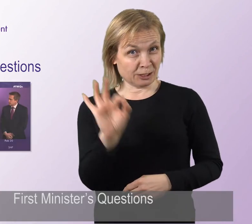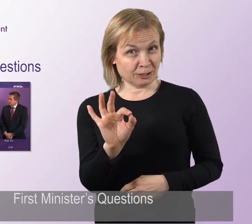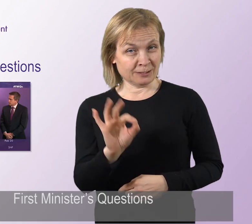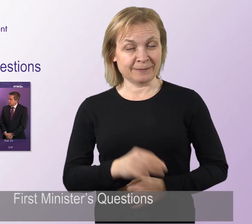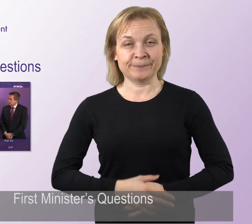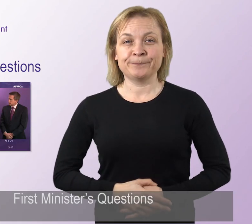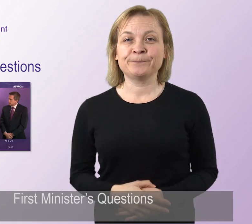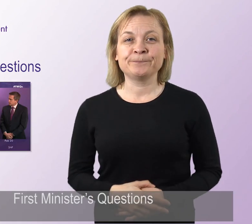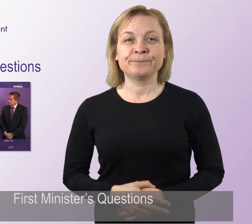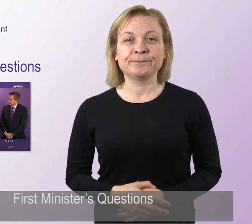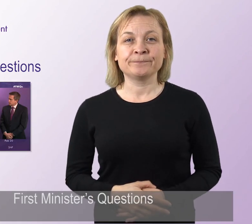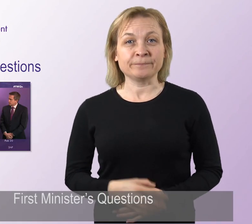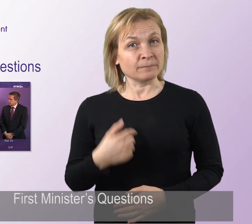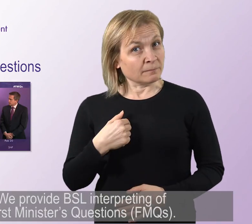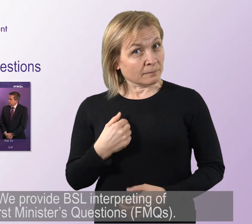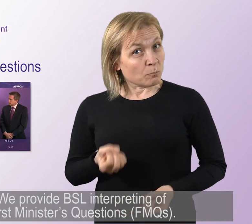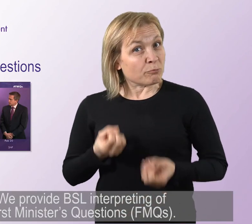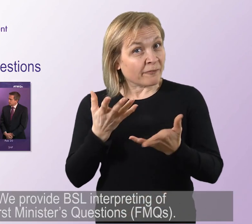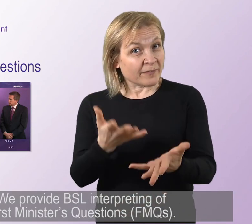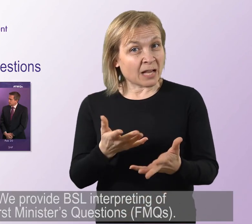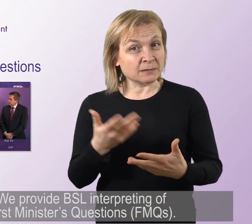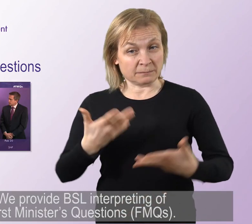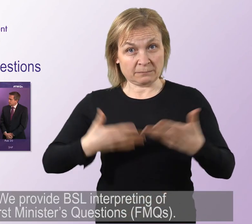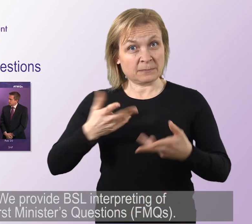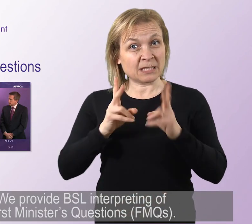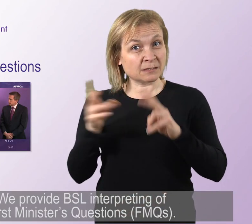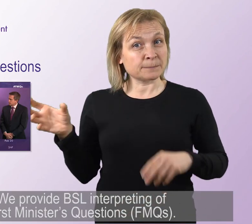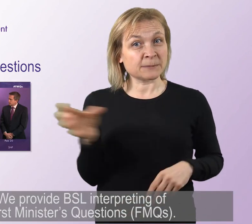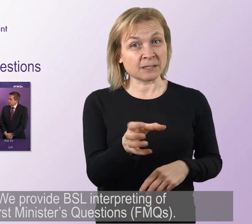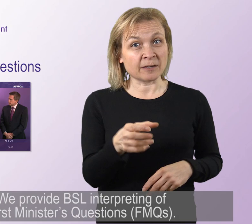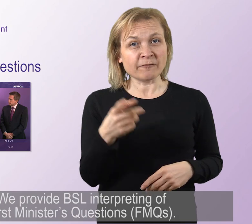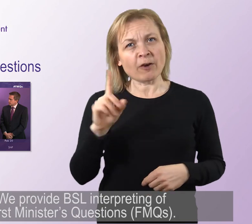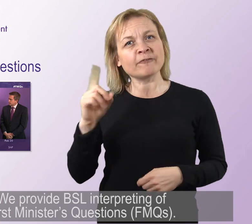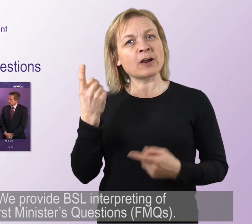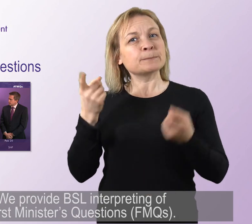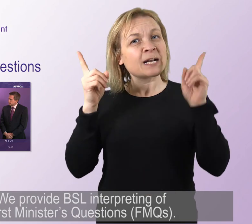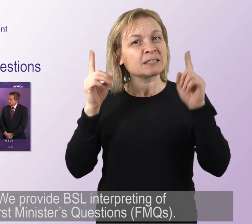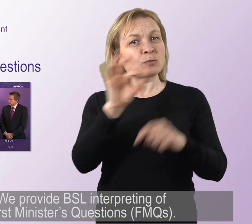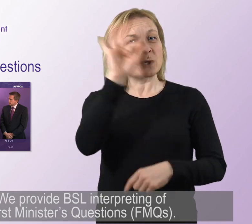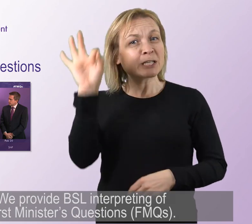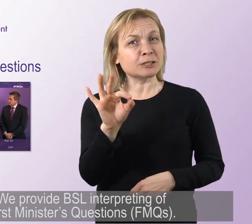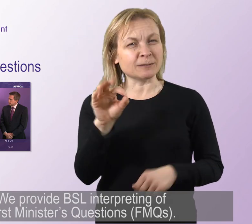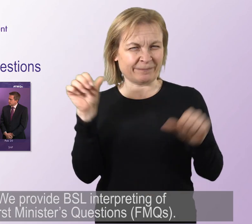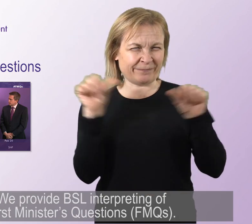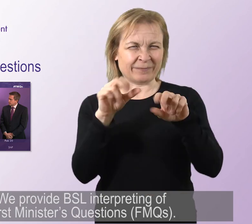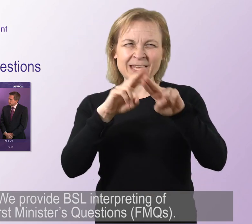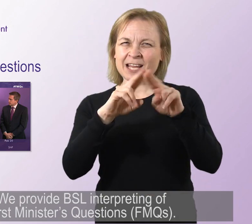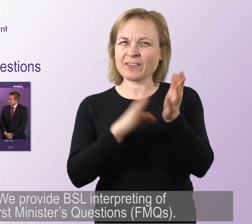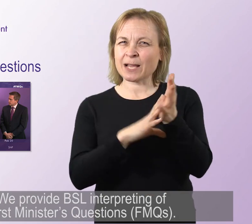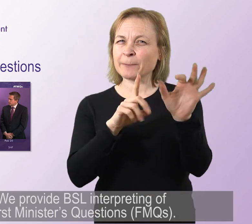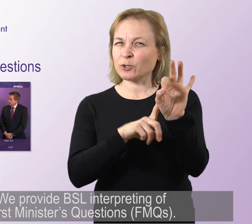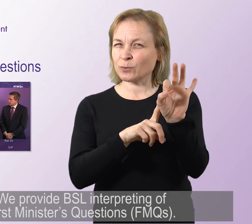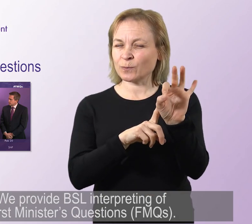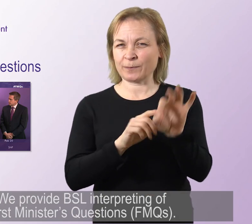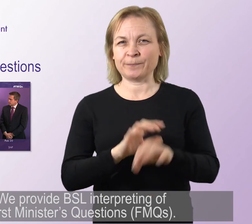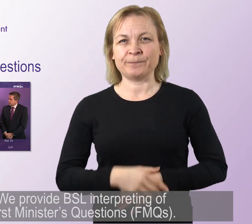First Minister's Questions We provide BSL interpreting of First Minister's